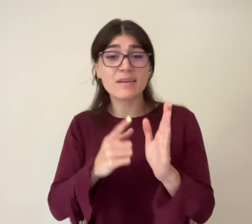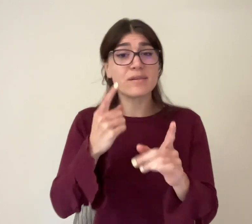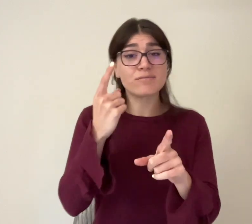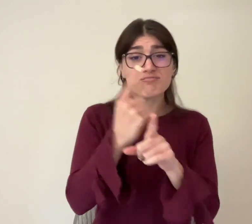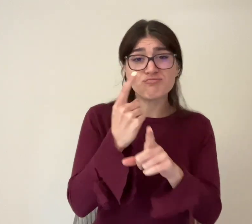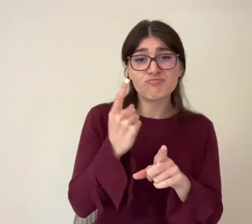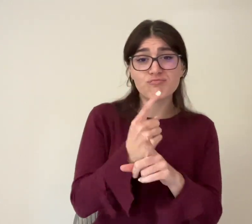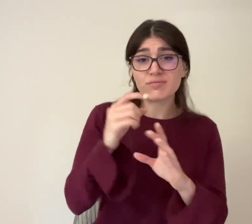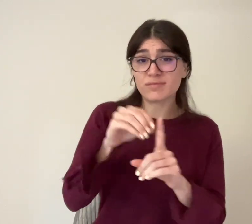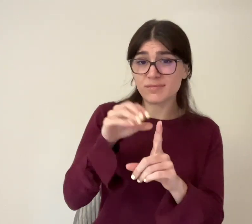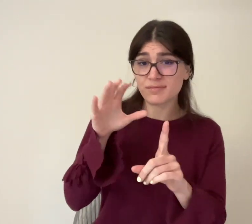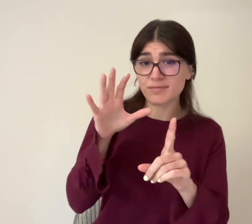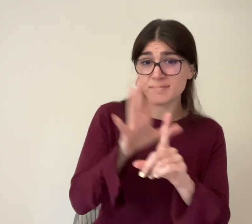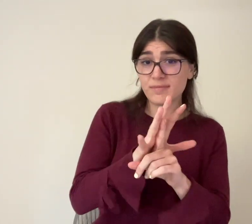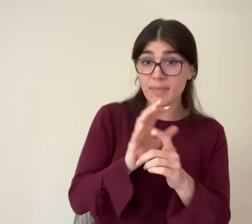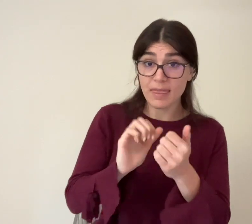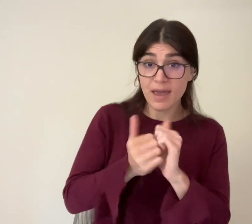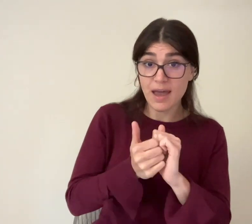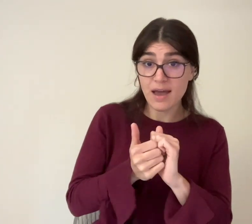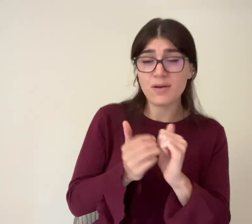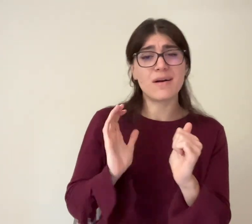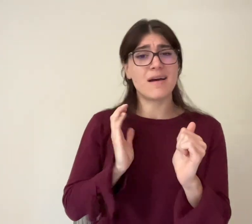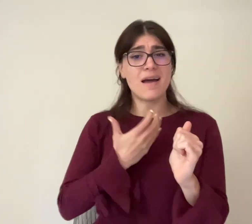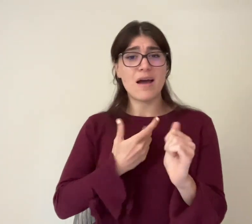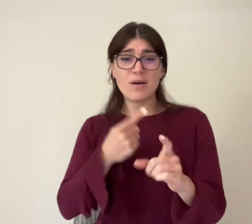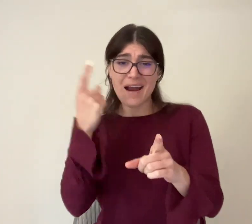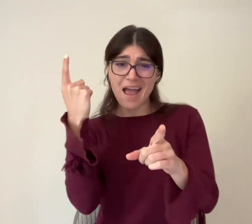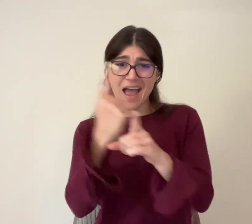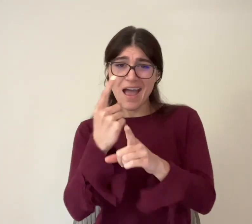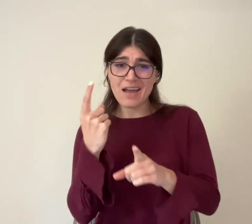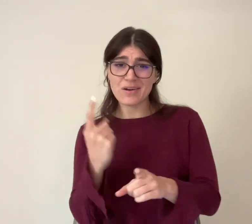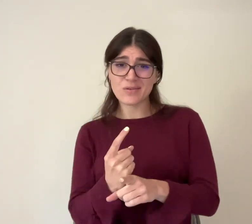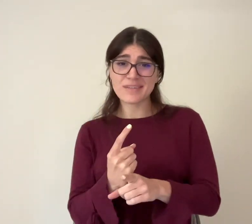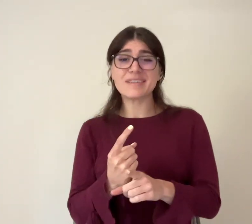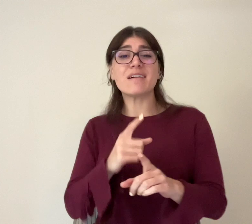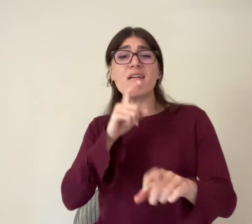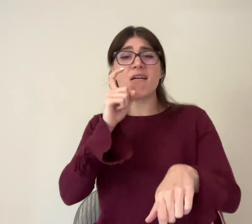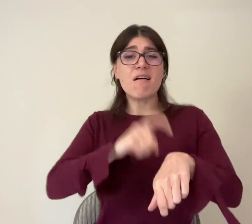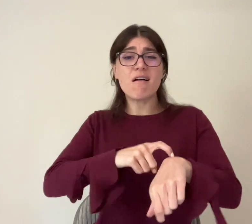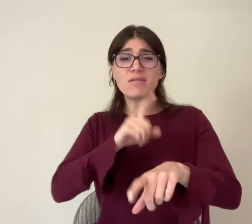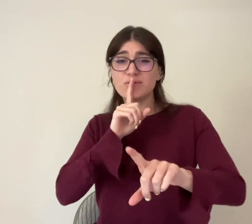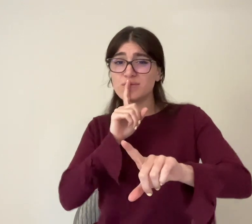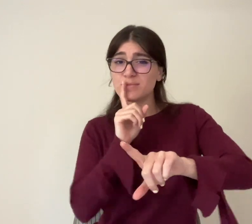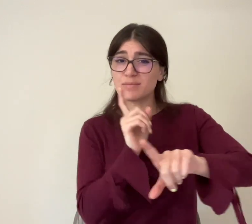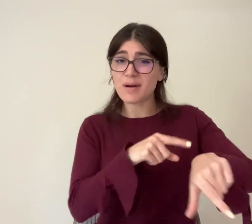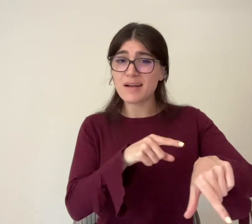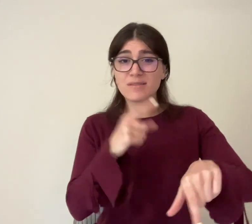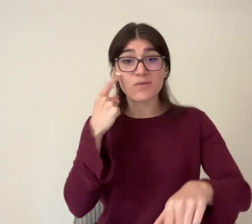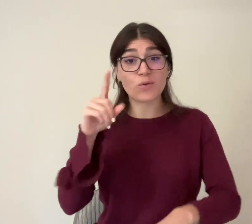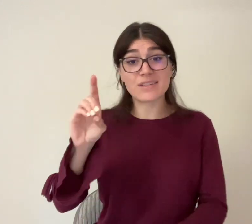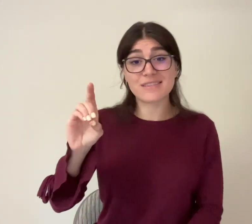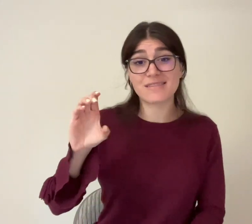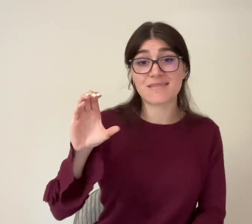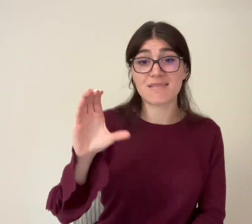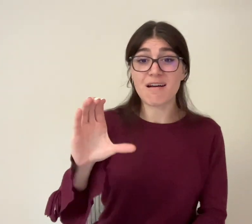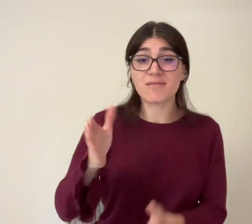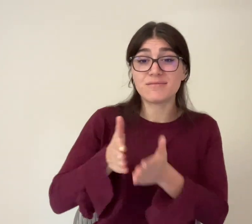Now, if you are a government entity, we can help you reduce regulatory and legal exposure by implementing our